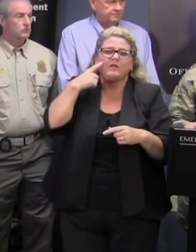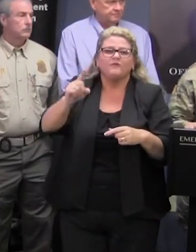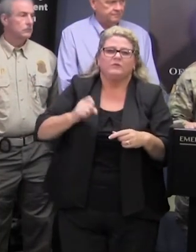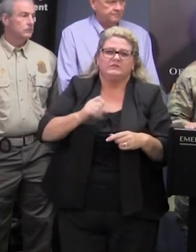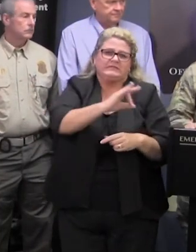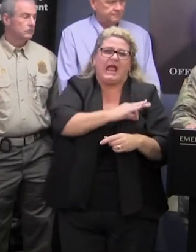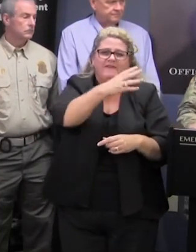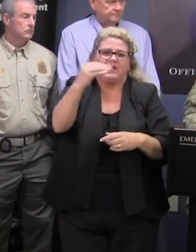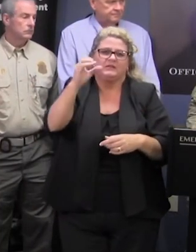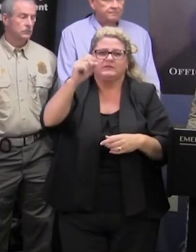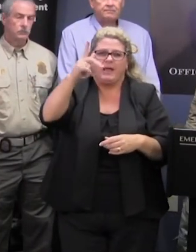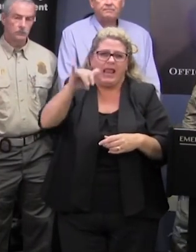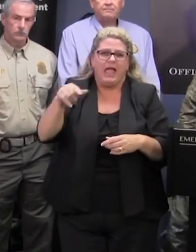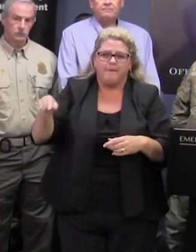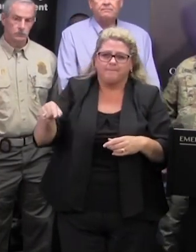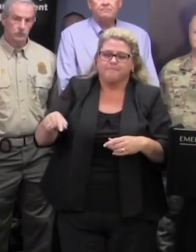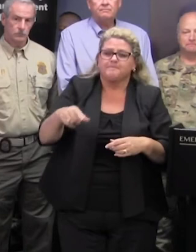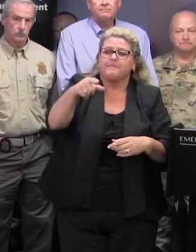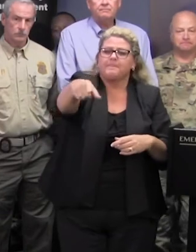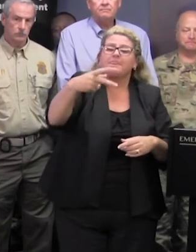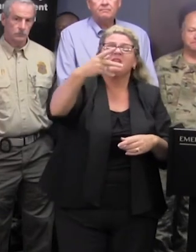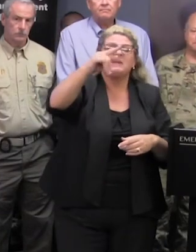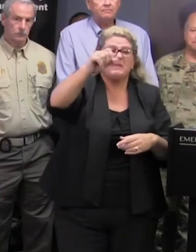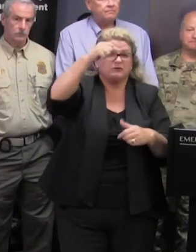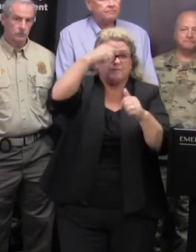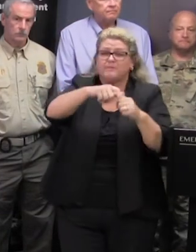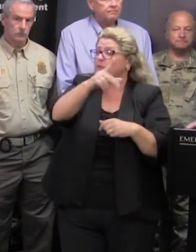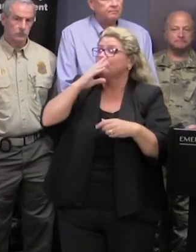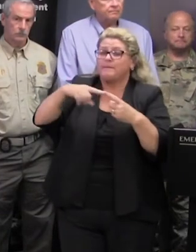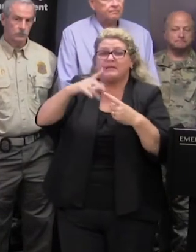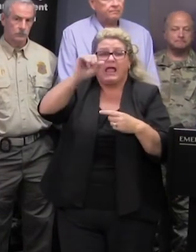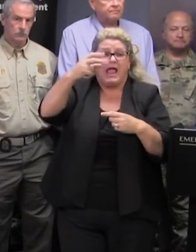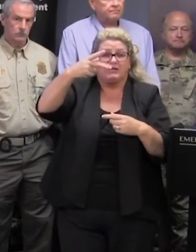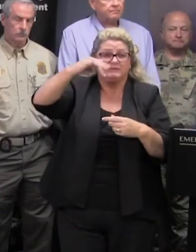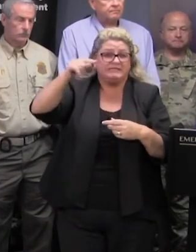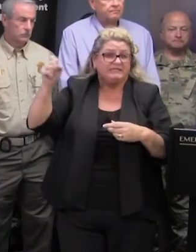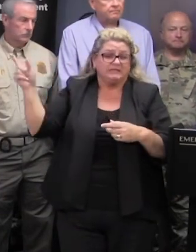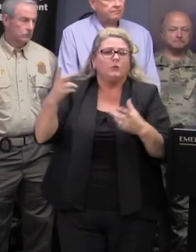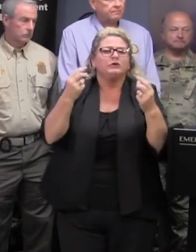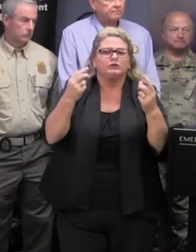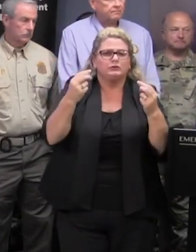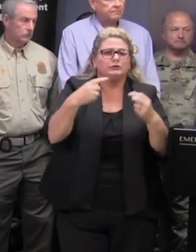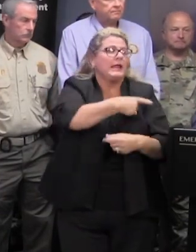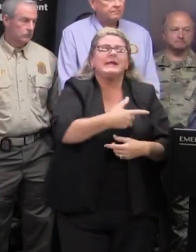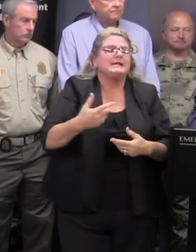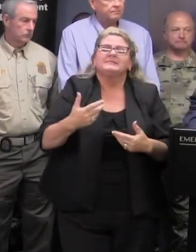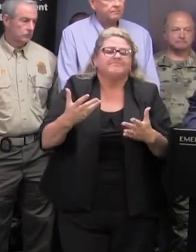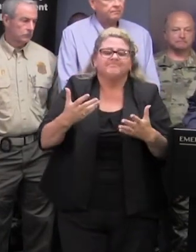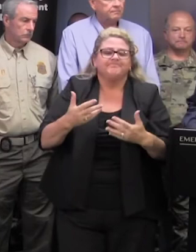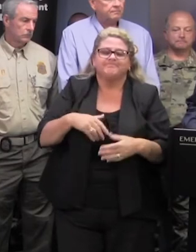the collage pits were mentioned are you confident enough as being done or what are your concerns we're not confident